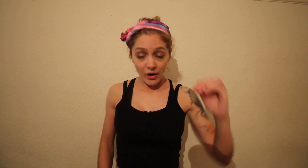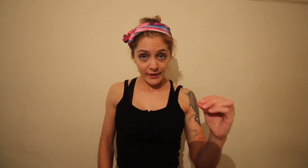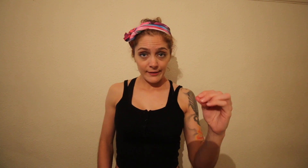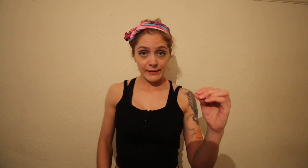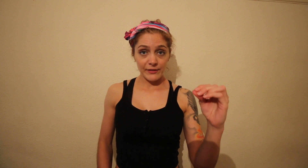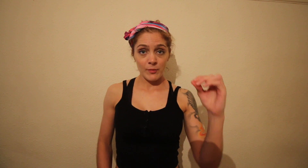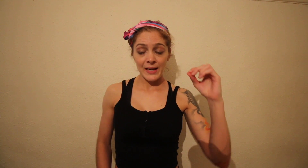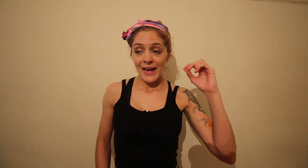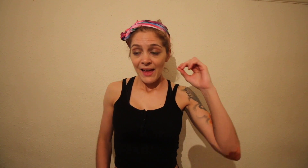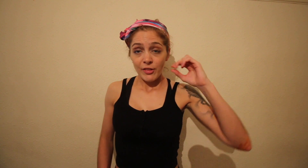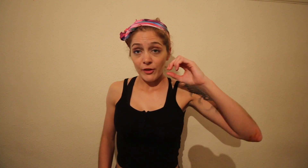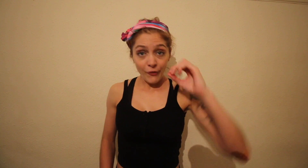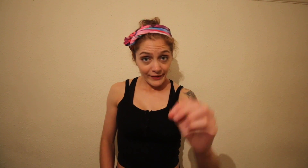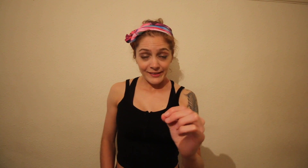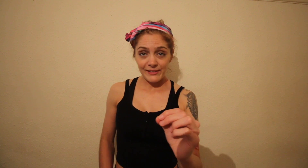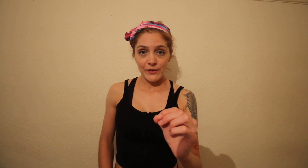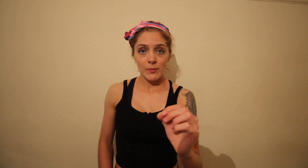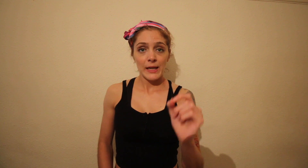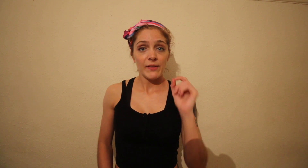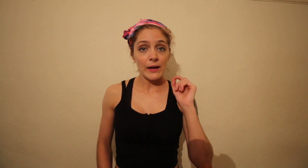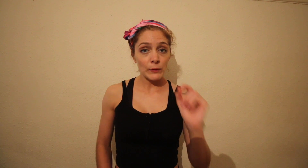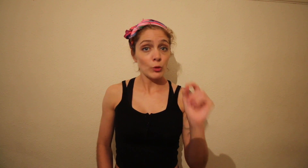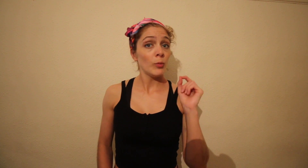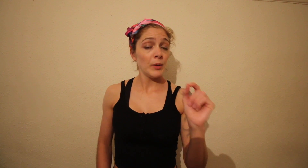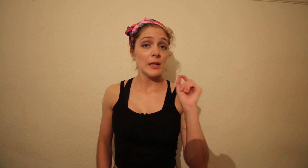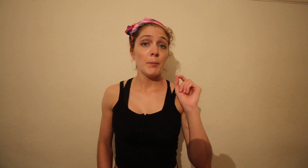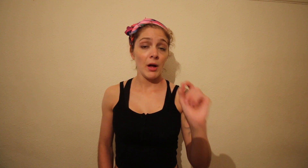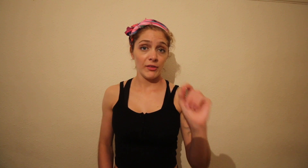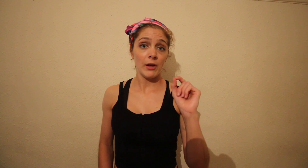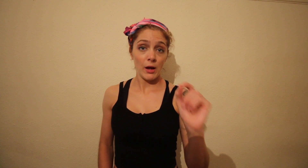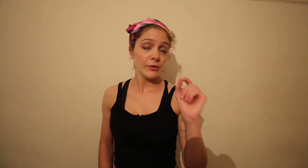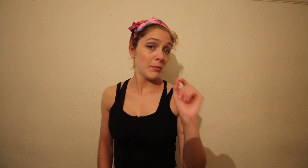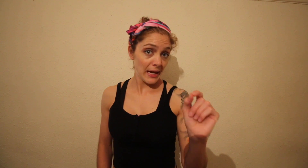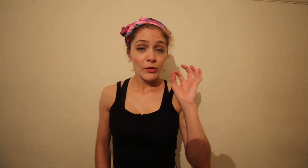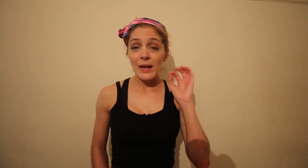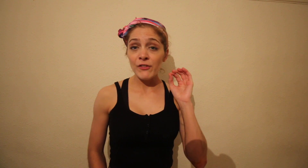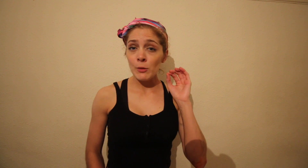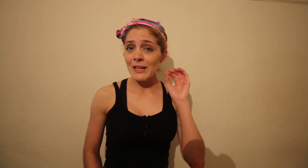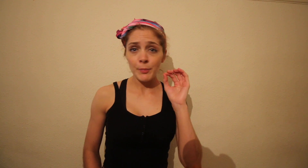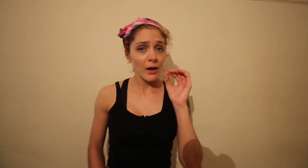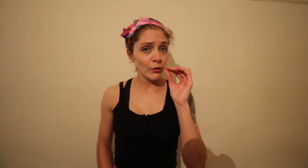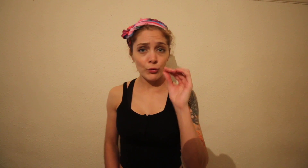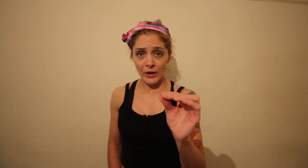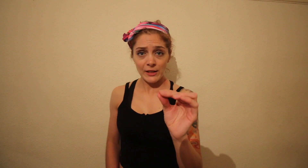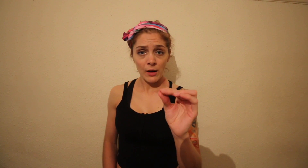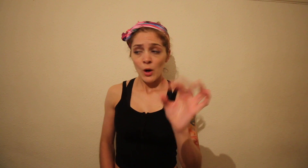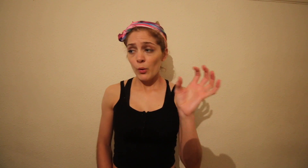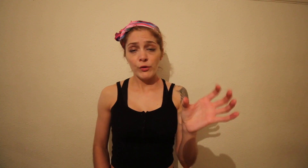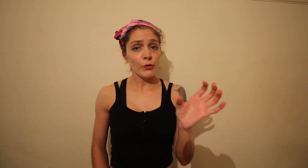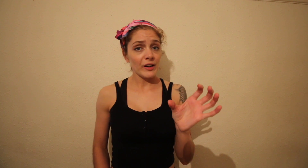diets he's given me, the advice he's given me, they have all been personalised to me. So if you meet a personal trainer or if you for